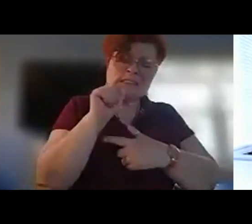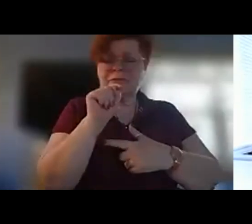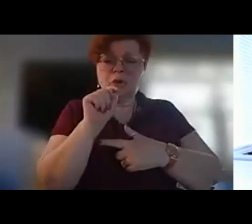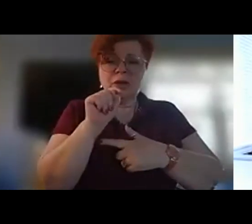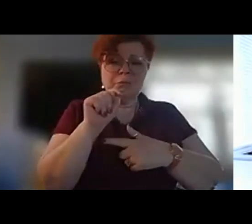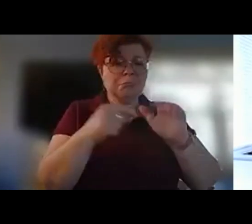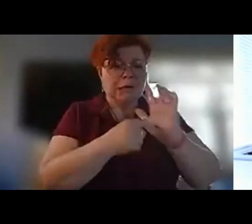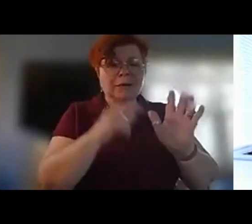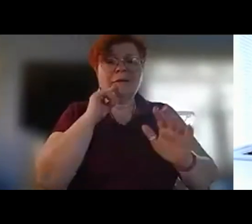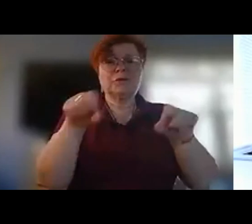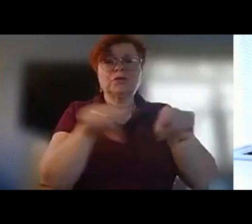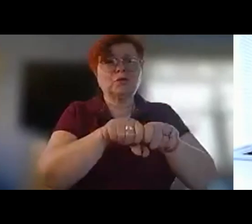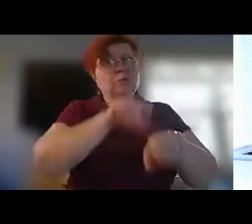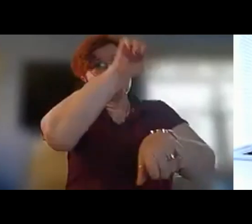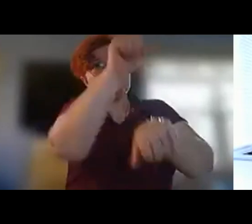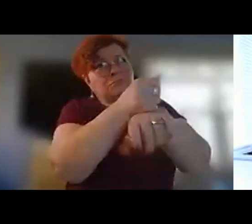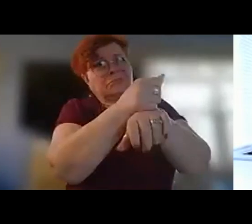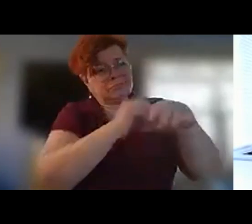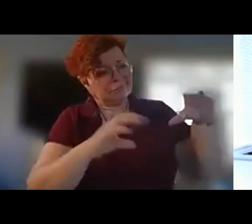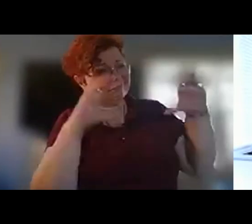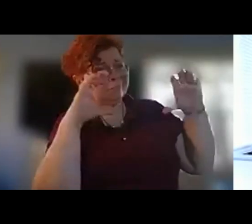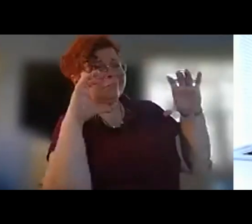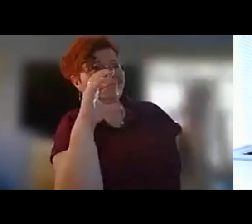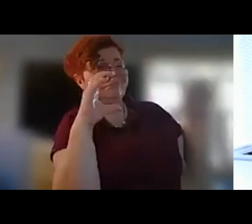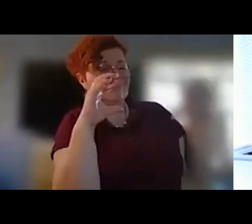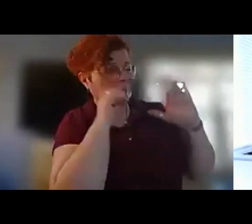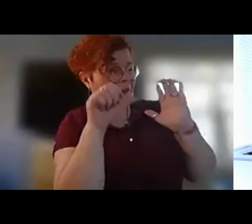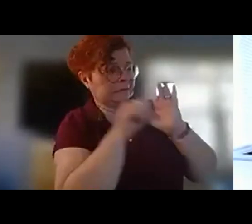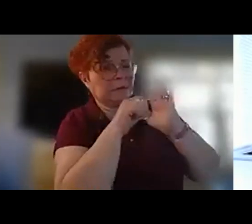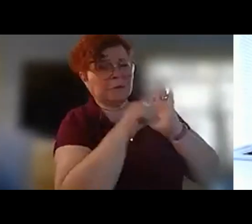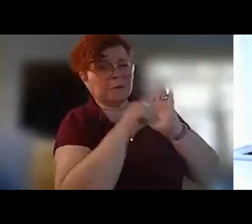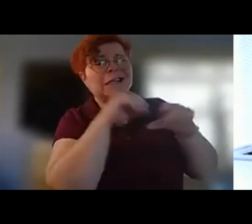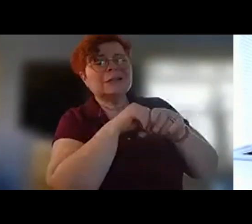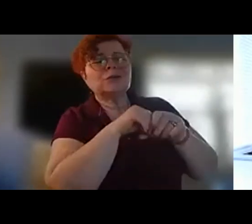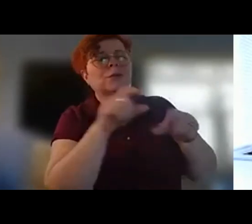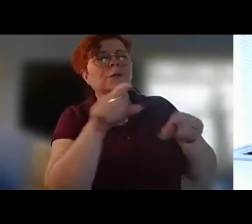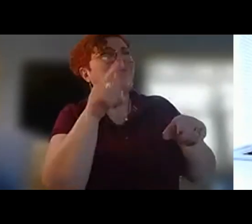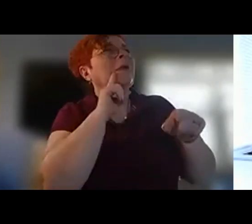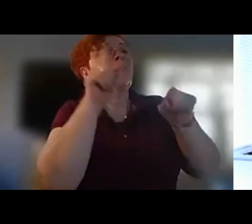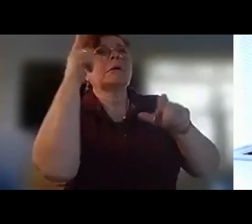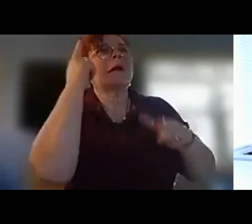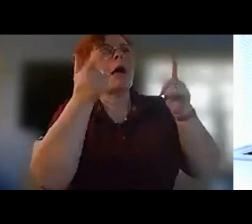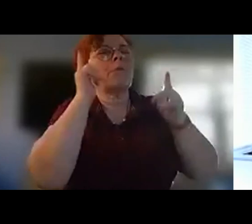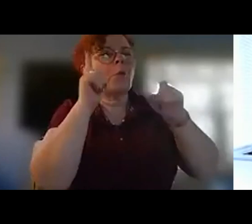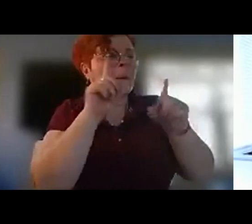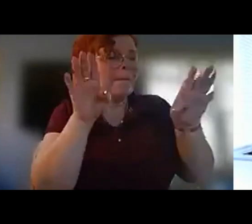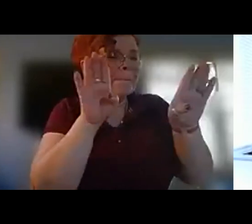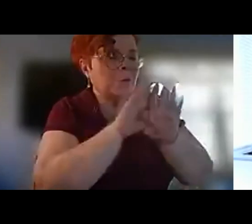that was um sculpted into a cowboy boot a roller skate a um